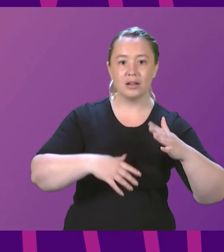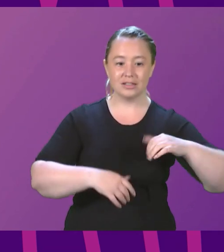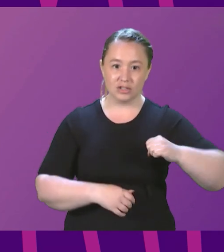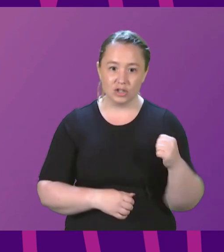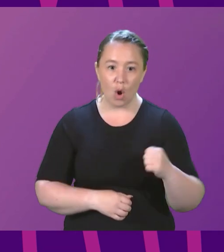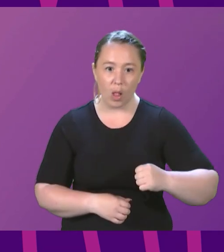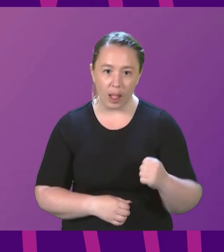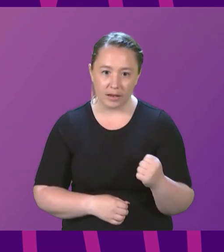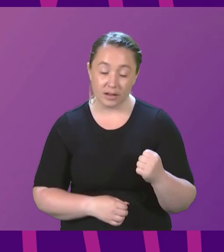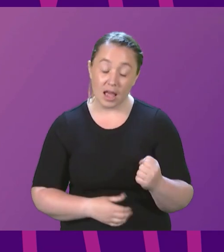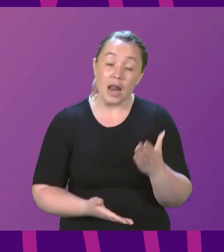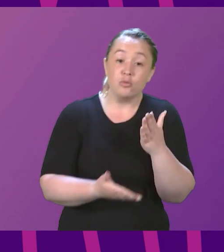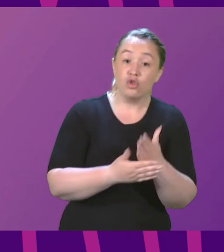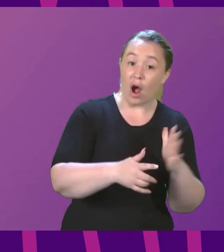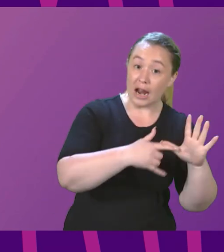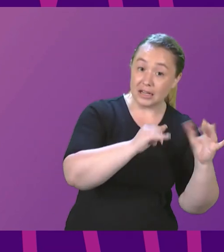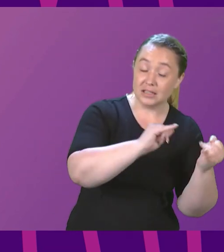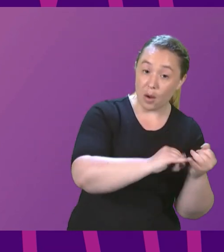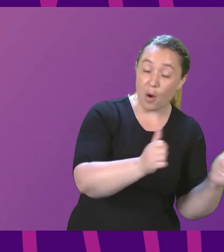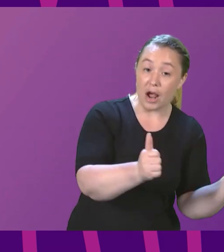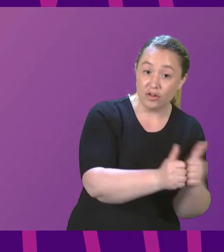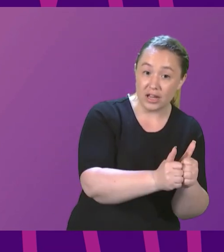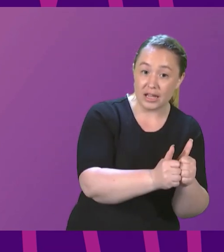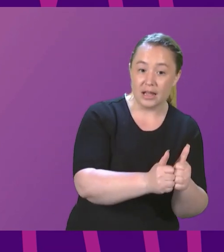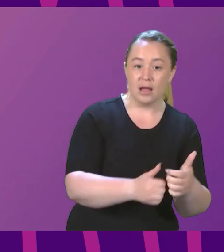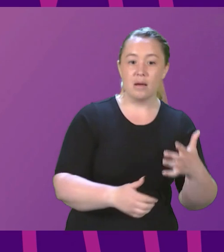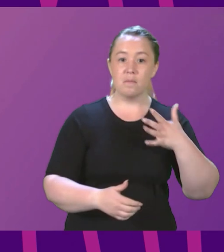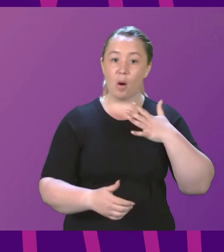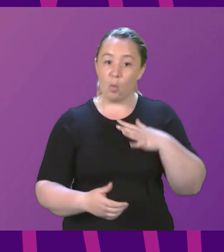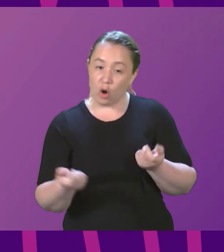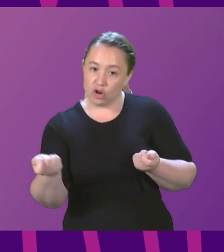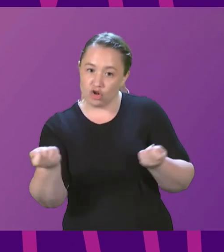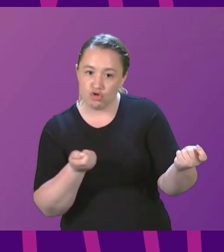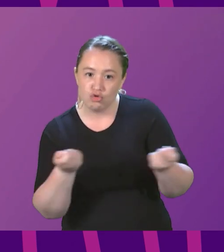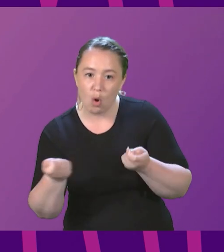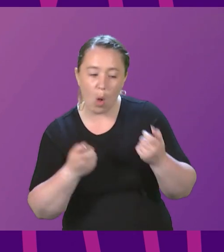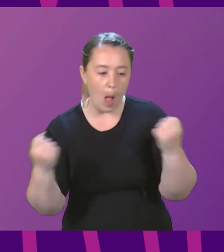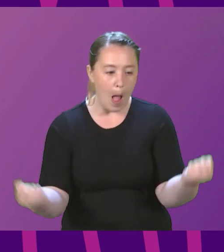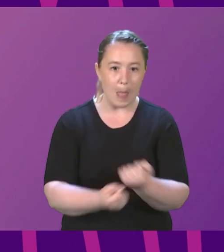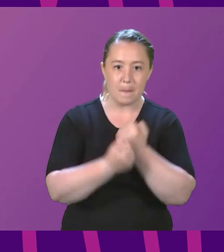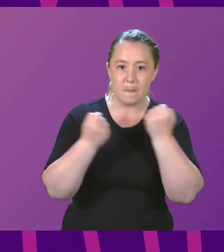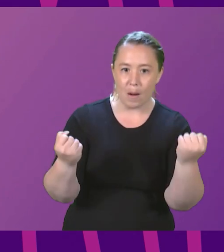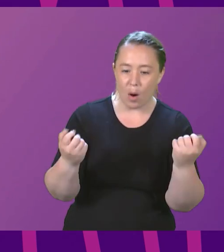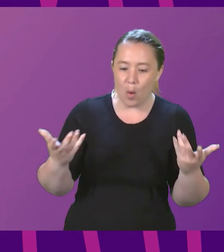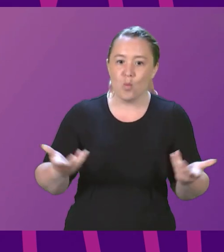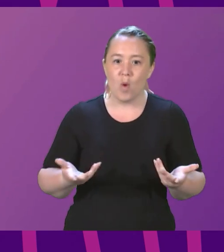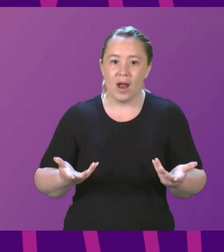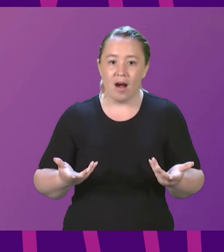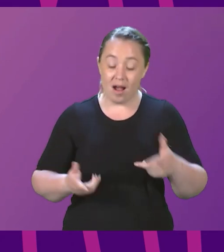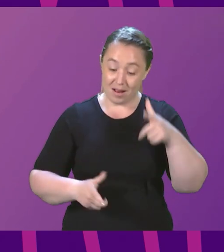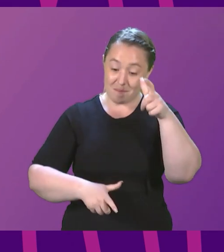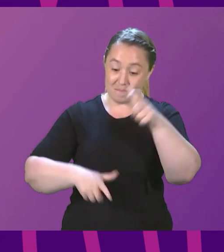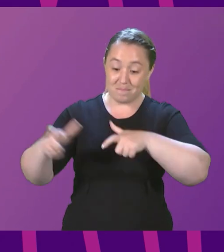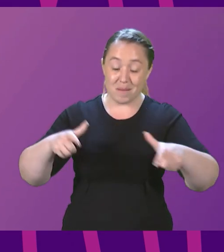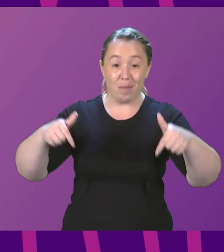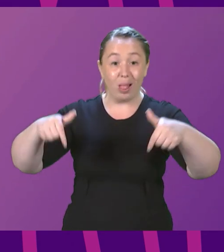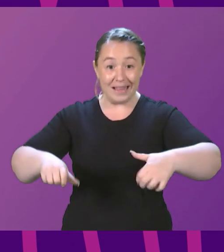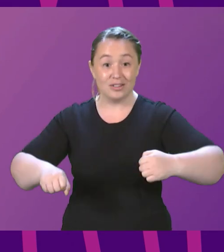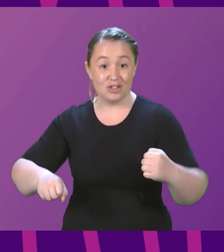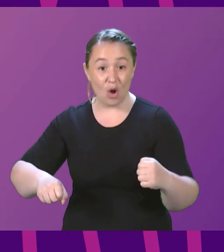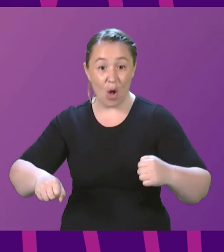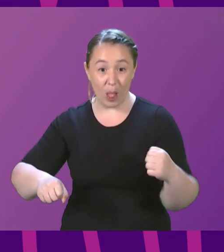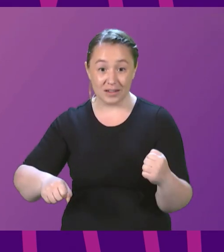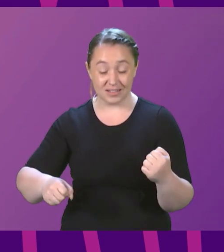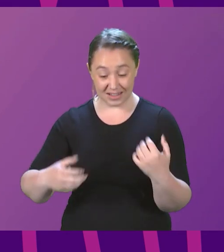probably agree on, is to put the levers and the control of that in the hands of the people of Scotland. That is what independence is